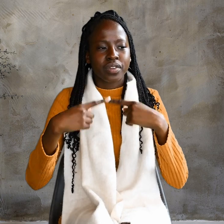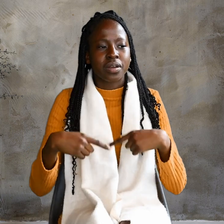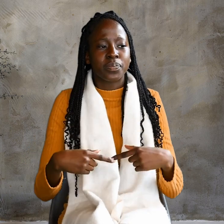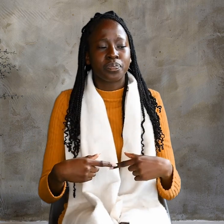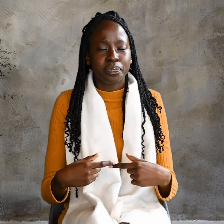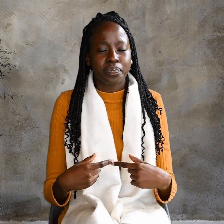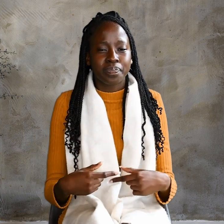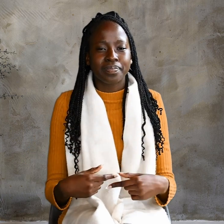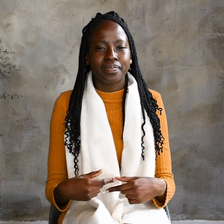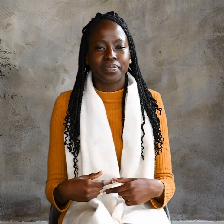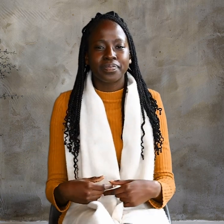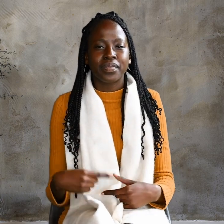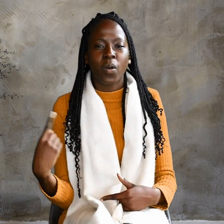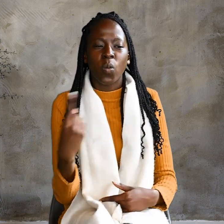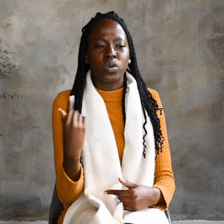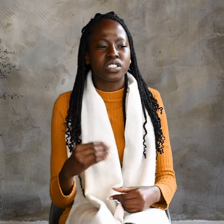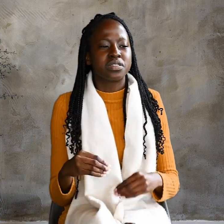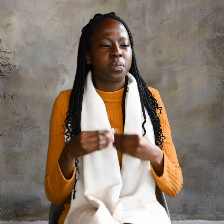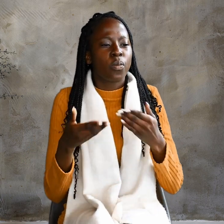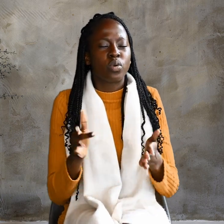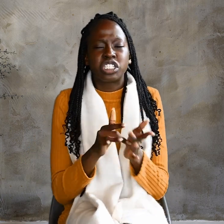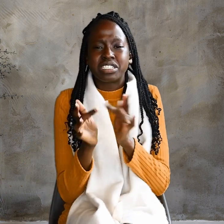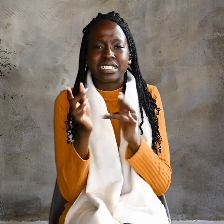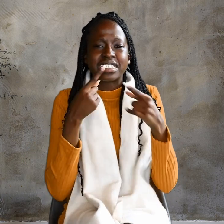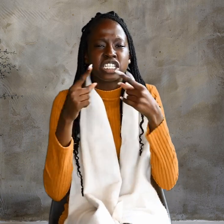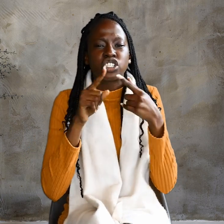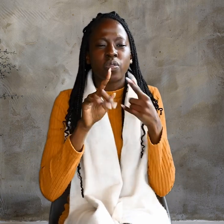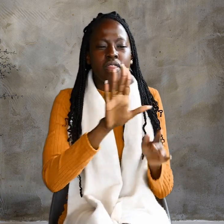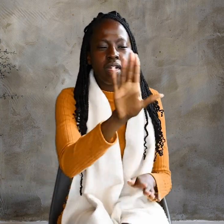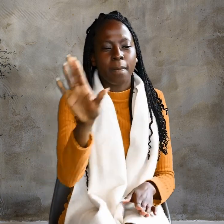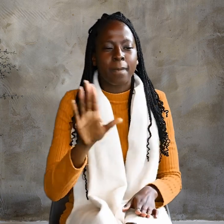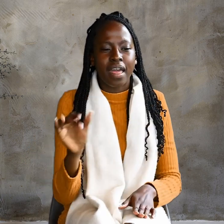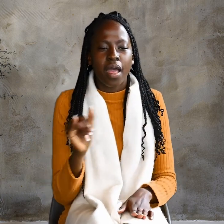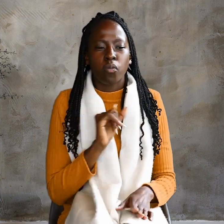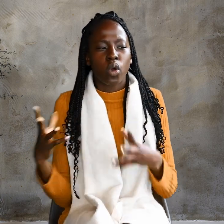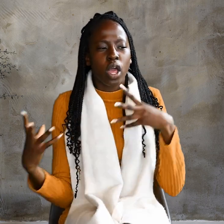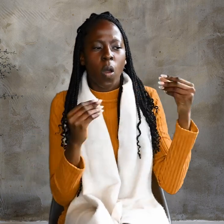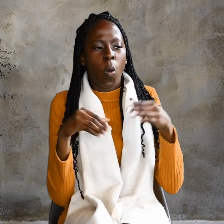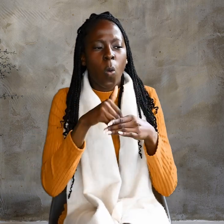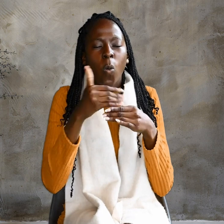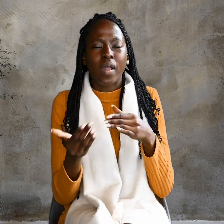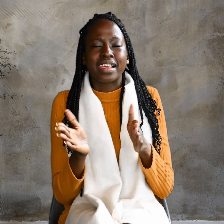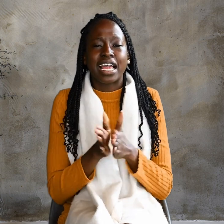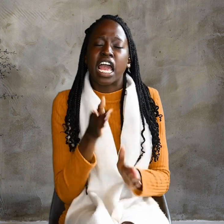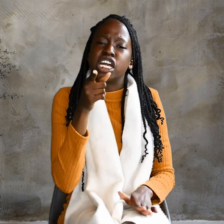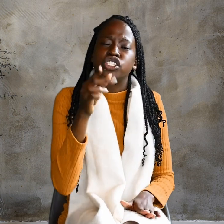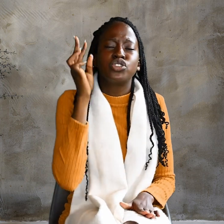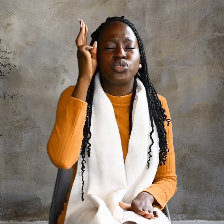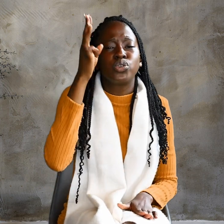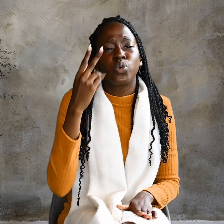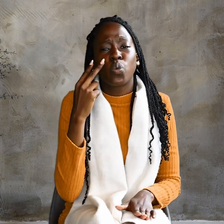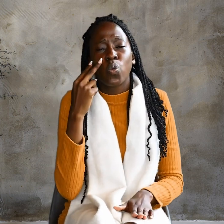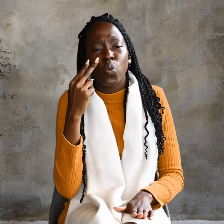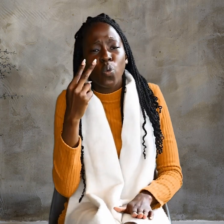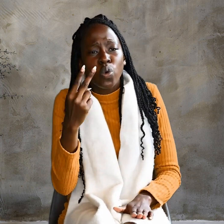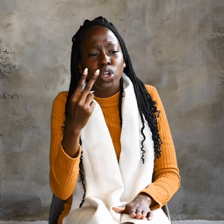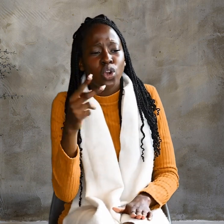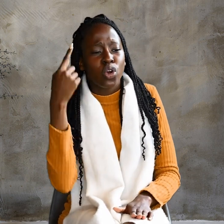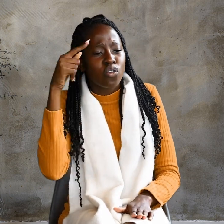Once more, Jesus said to them, I am going away, And you will look